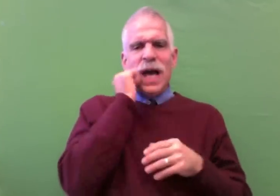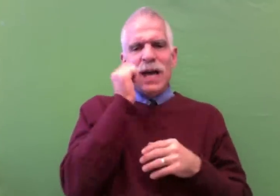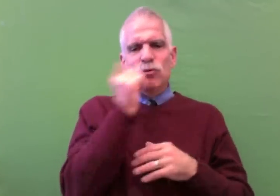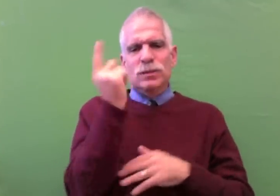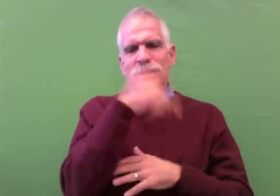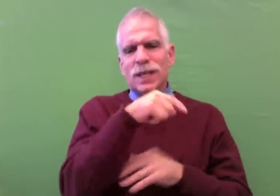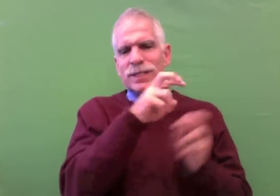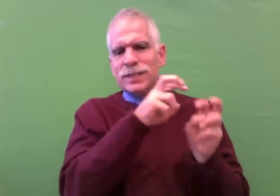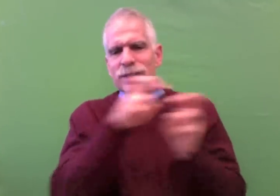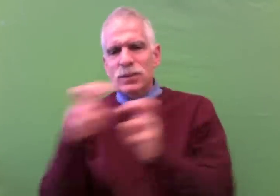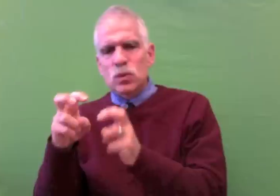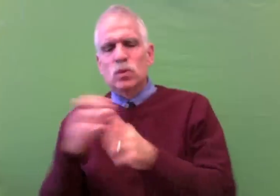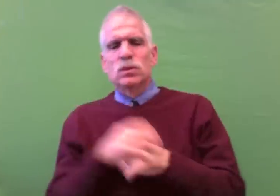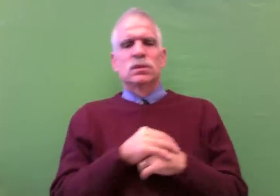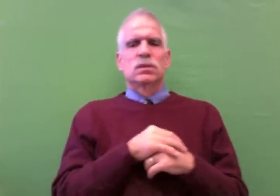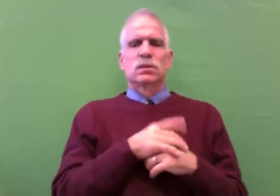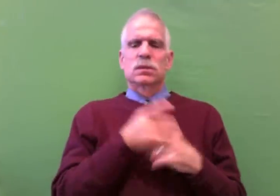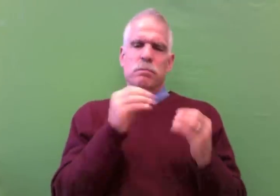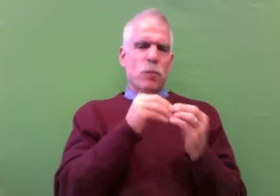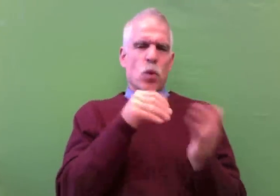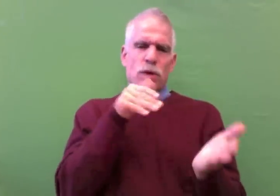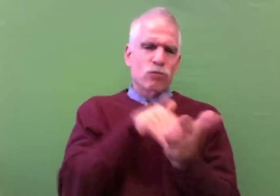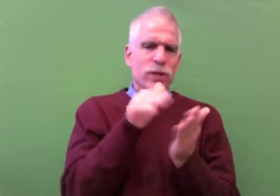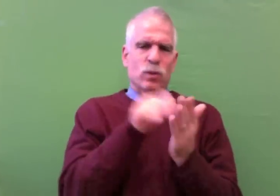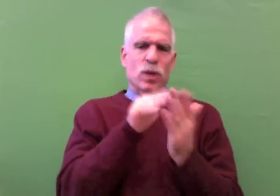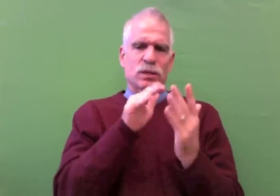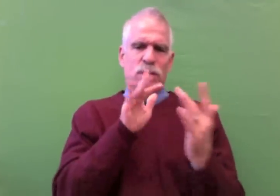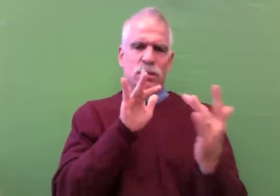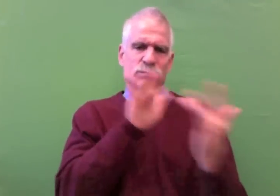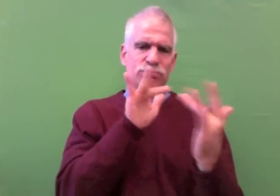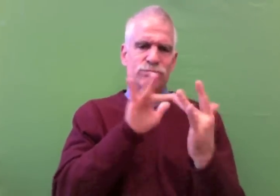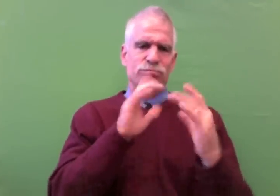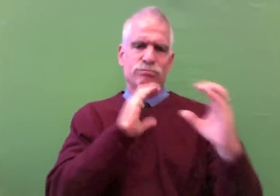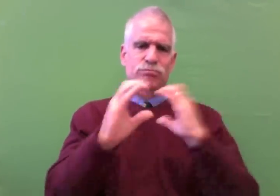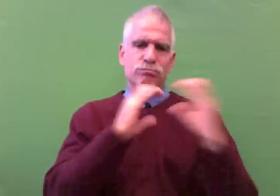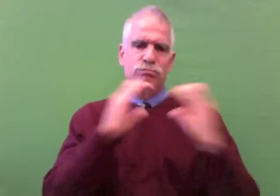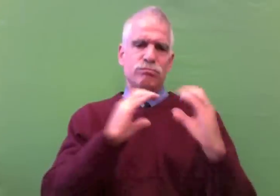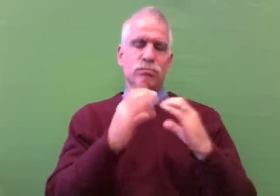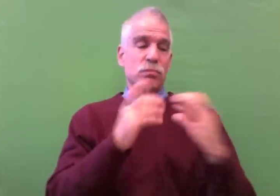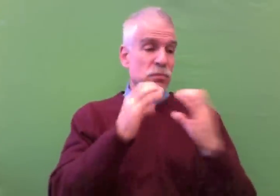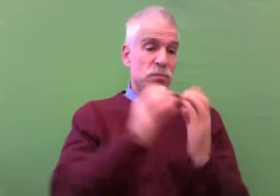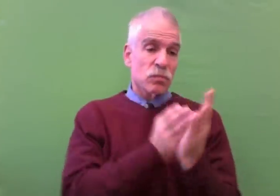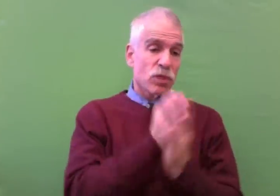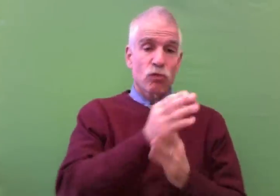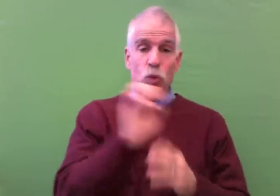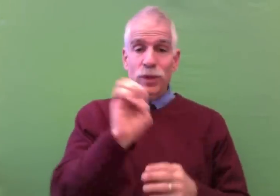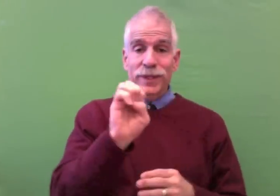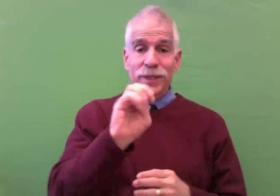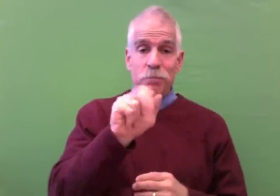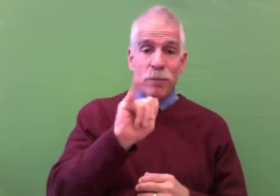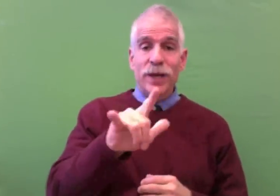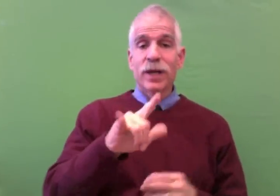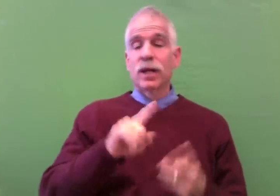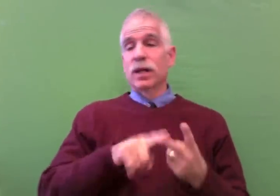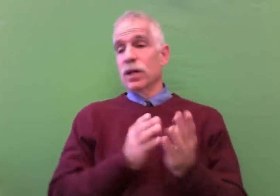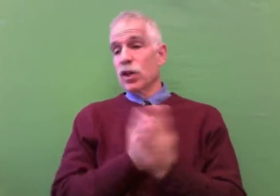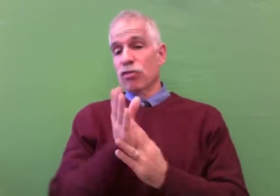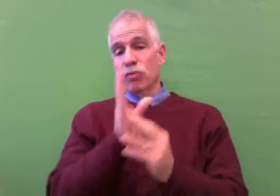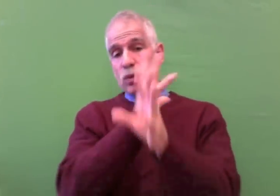us, will focus on more everyday issues, and will be in more frequent contact, whether that be through